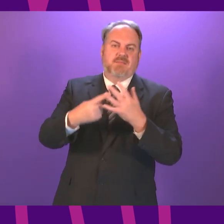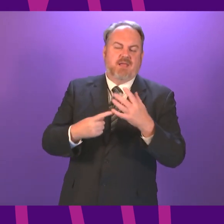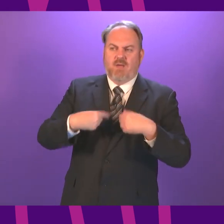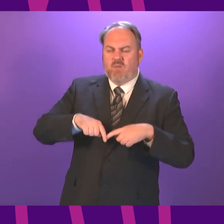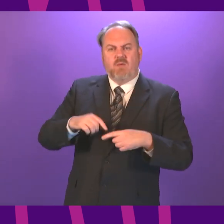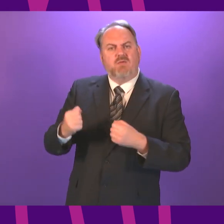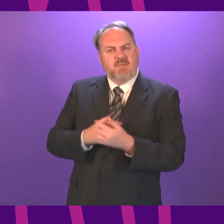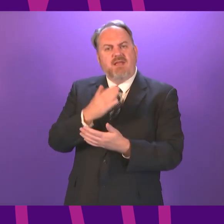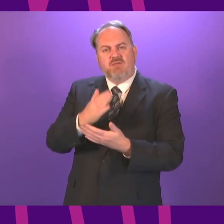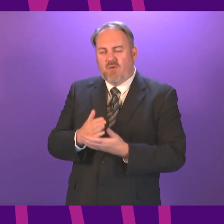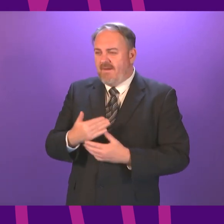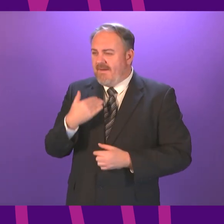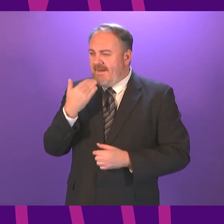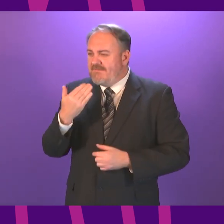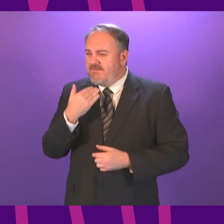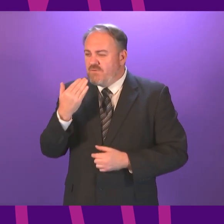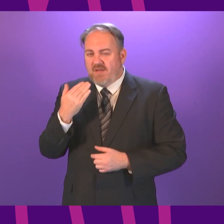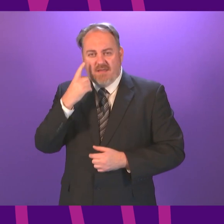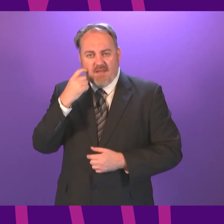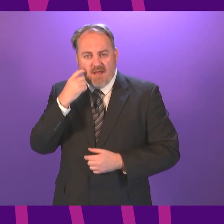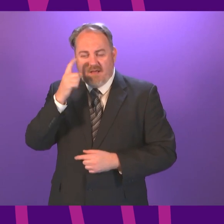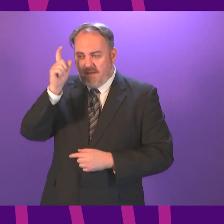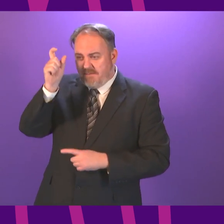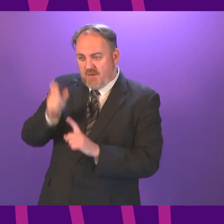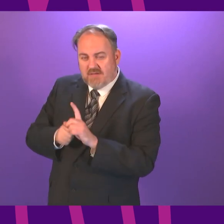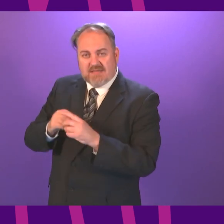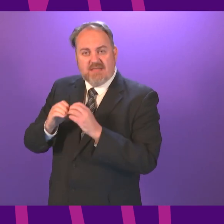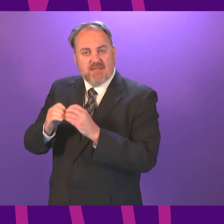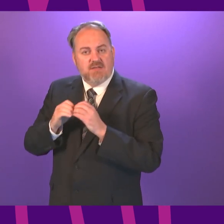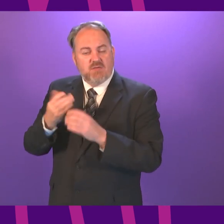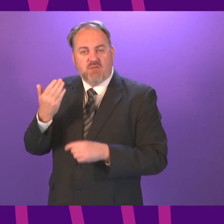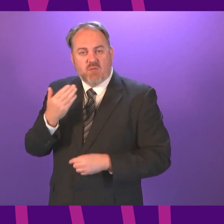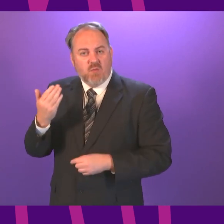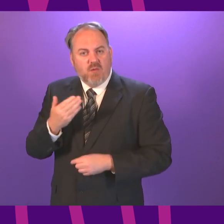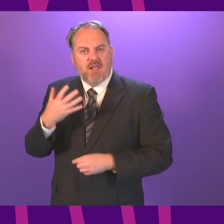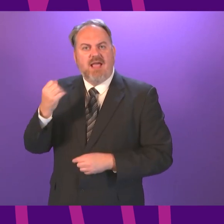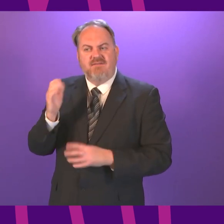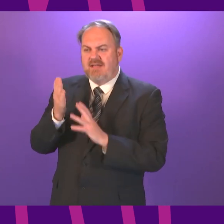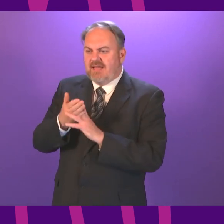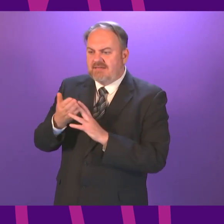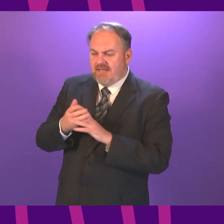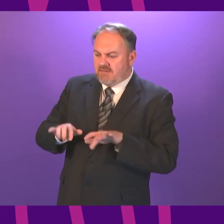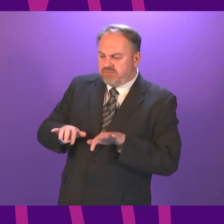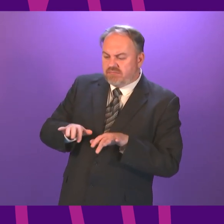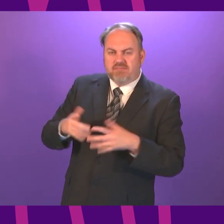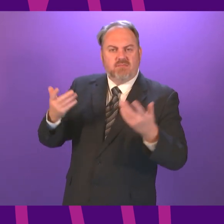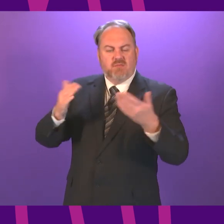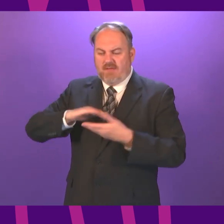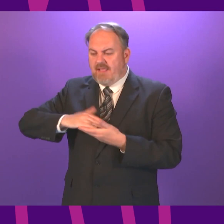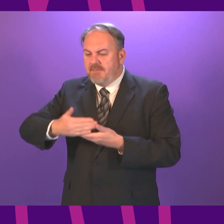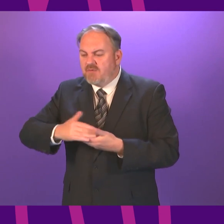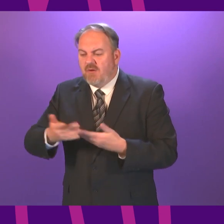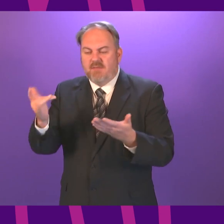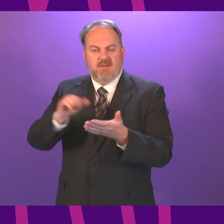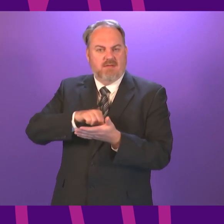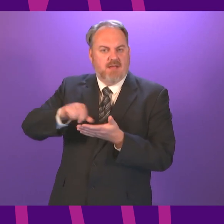to making sure that every young person in our schools has access to a laptop or a tablet we need to make sure we have the digital infrastructure